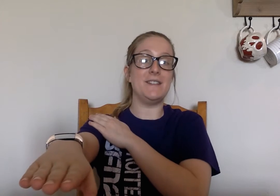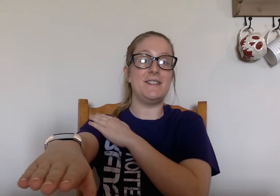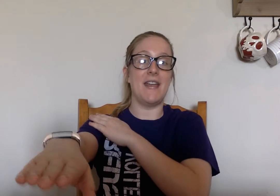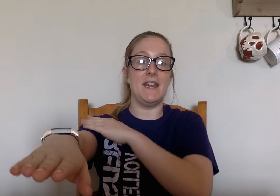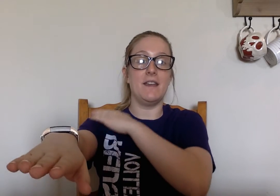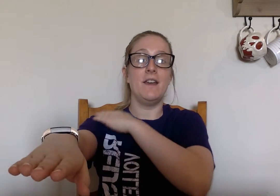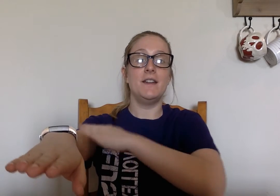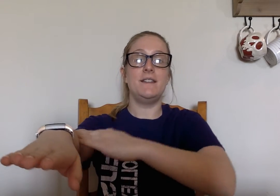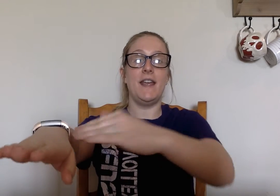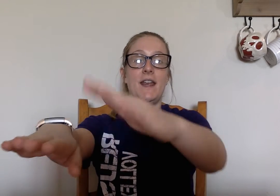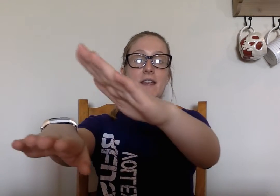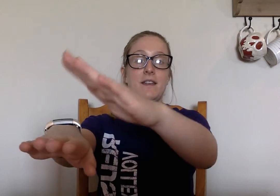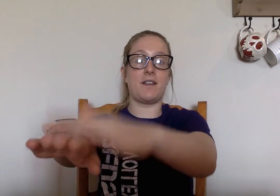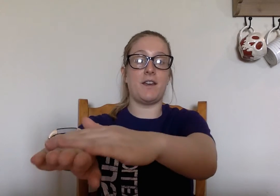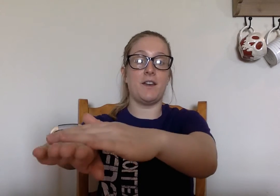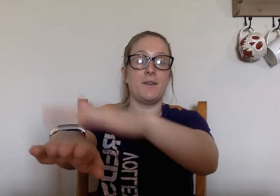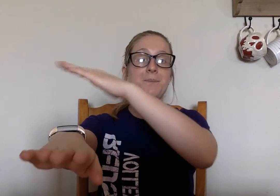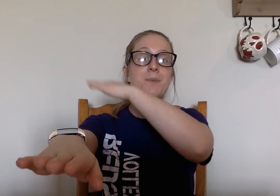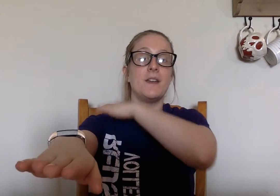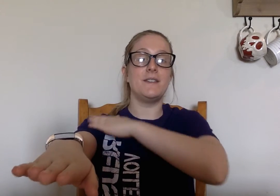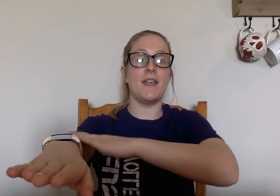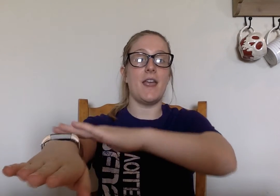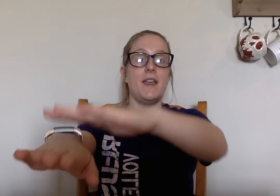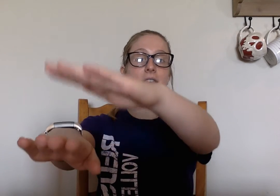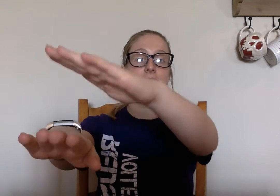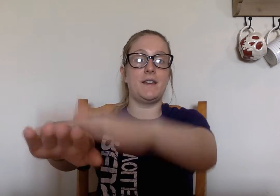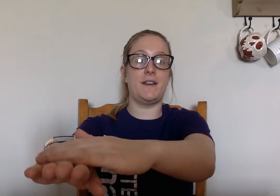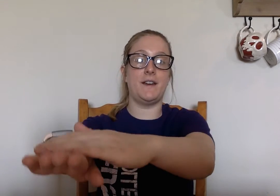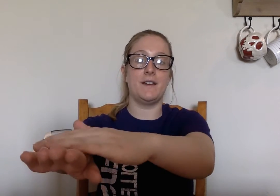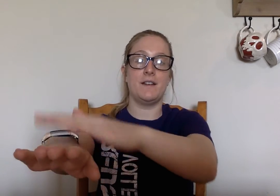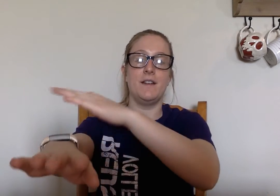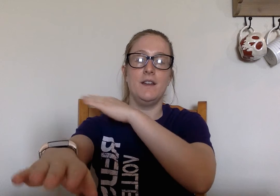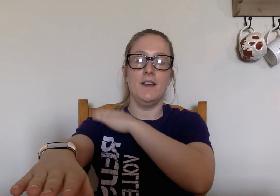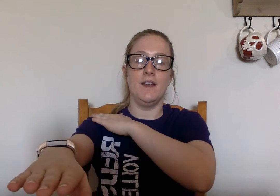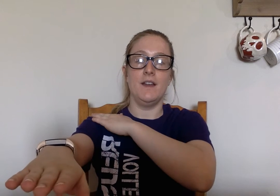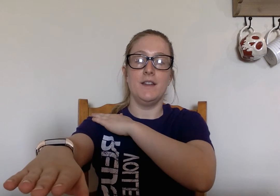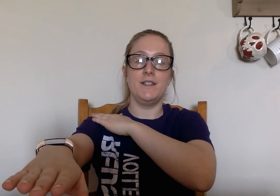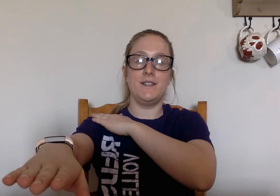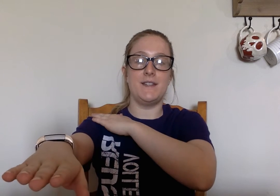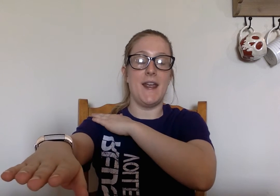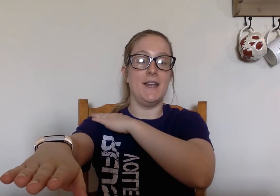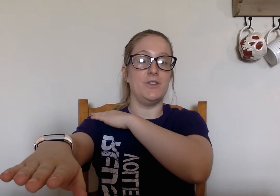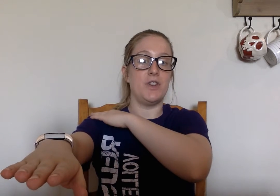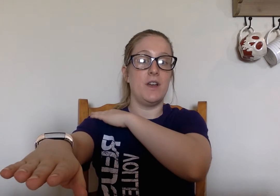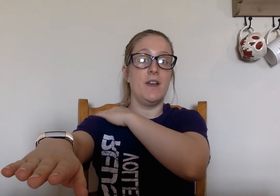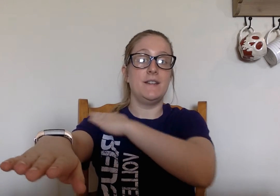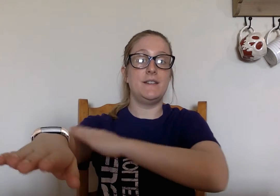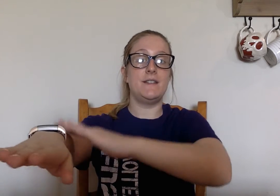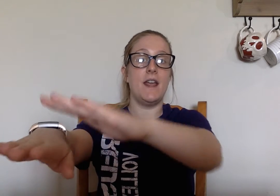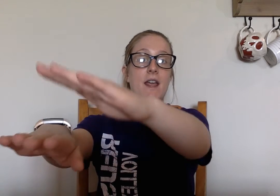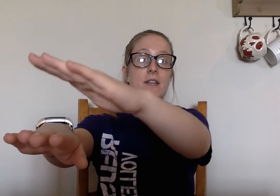is take take take stage stage